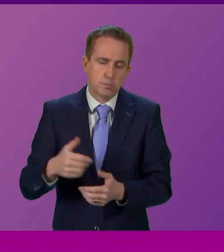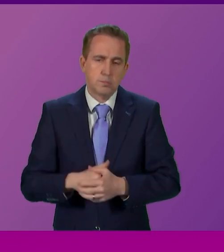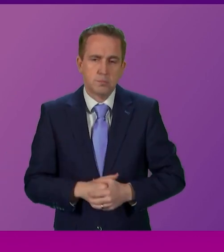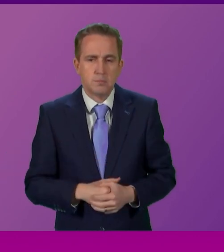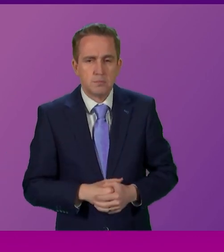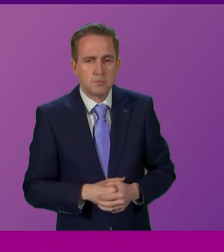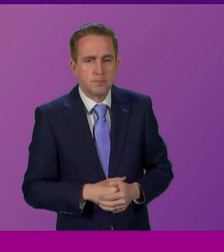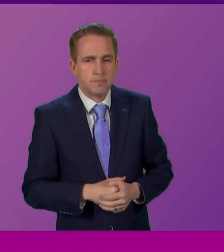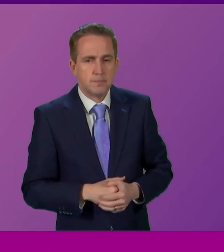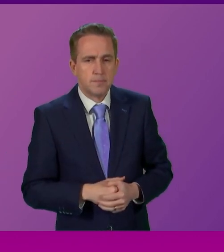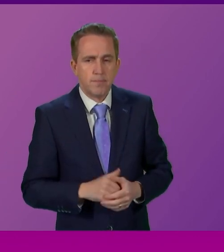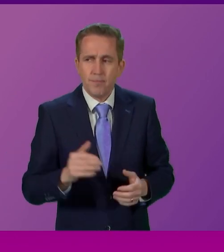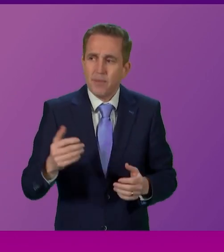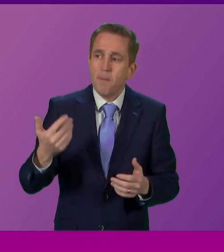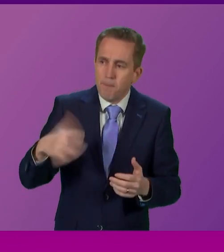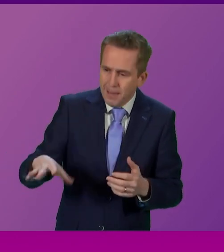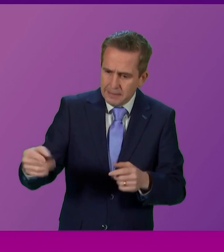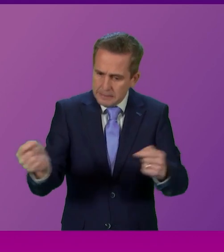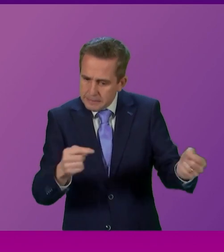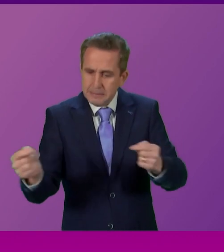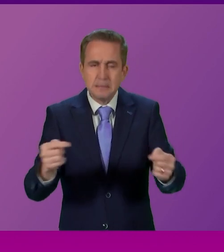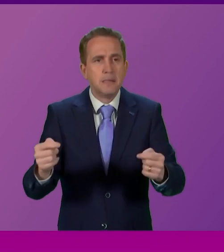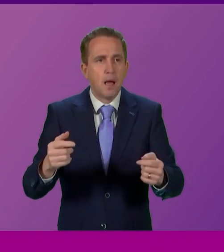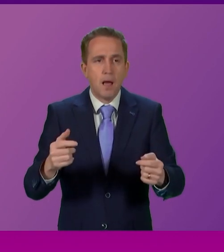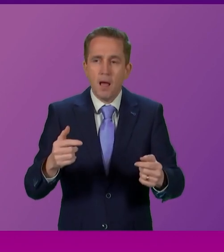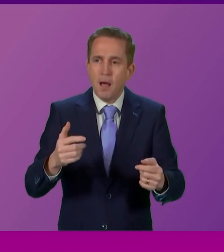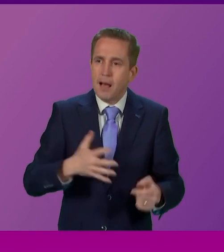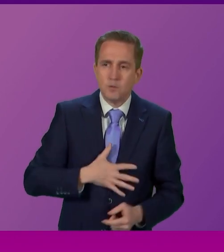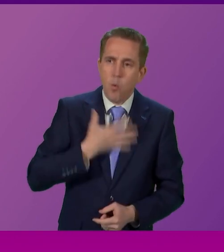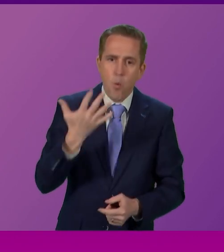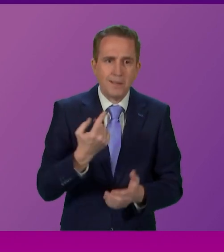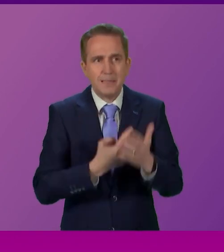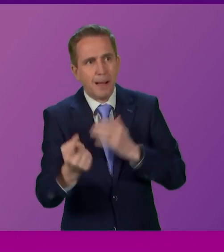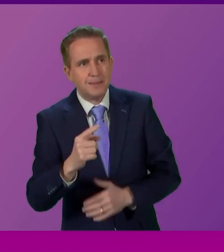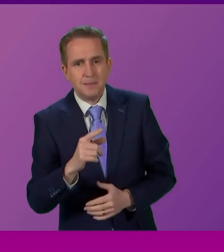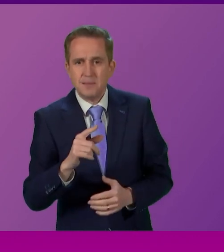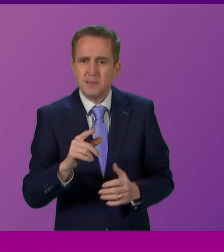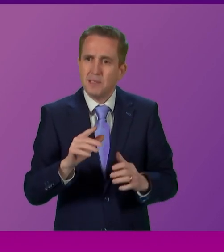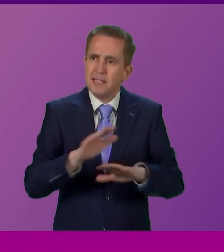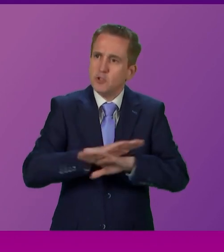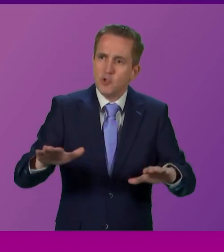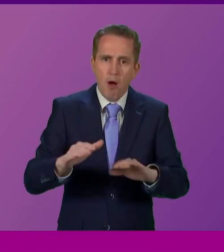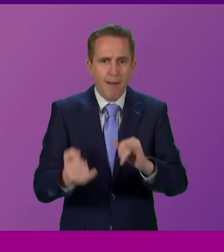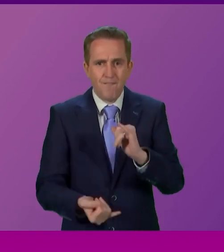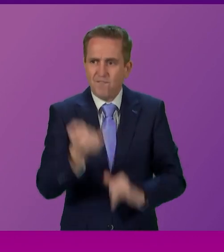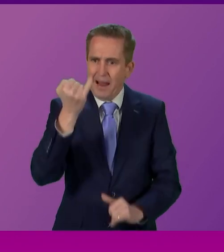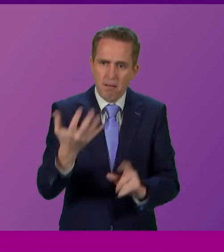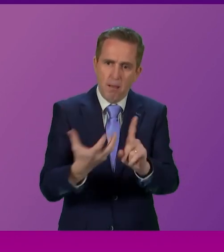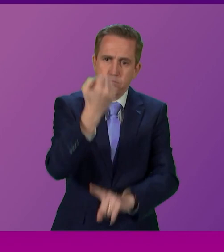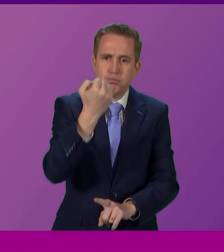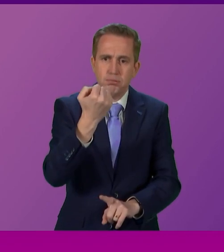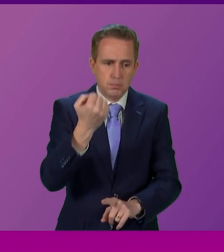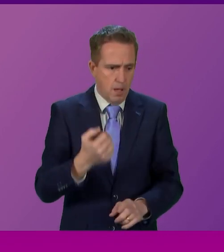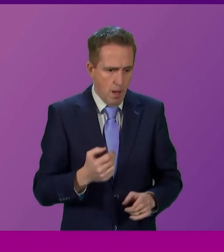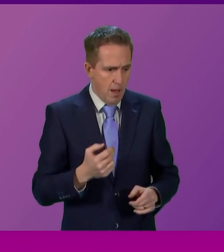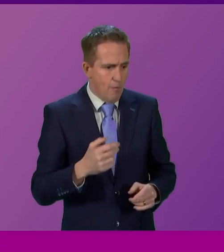out in response to criticism so far is I don't want independence for the sake of it. It's not an end in itself. I don't want to move from one bad